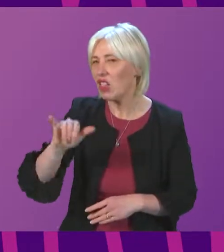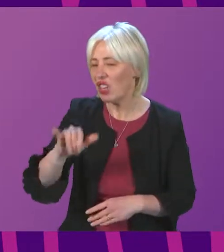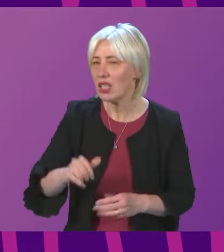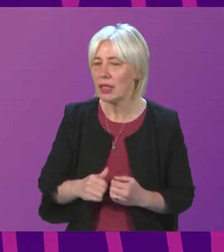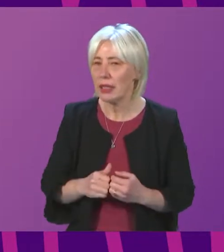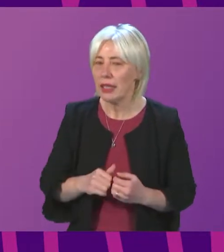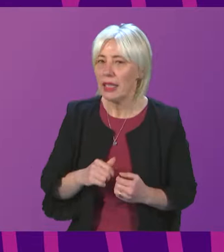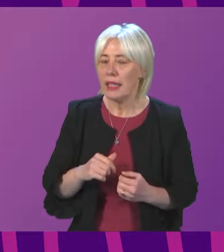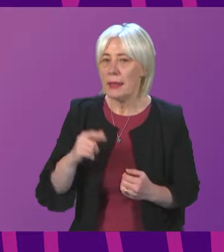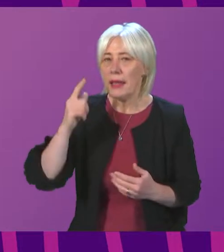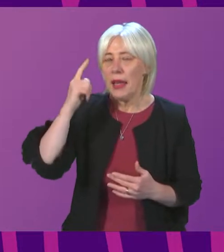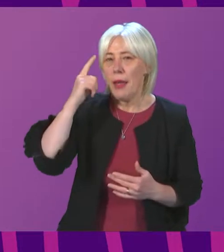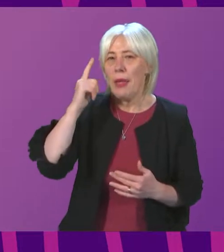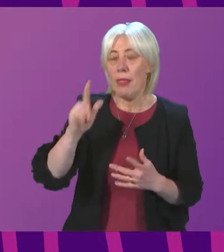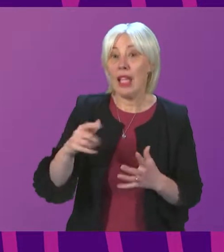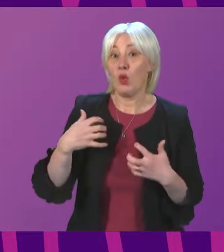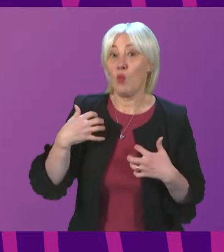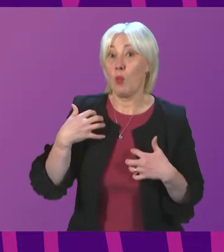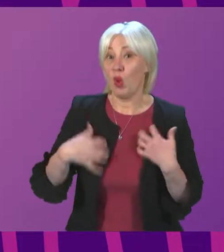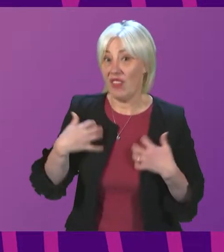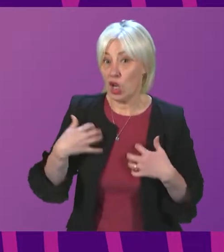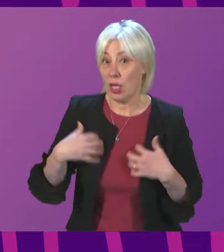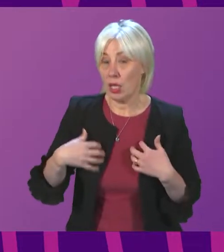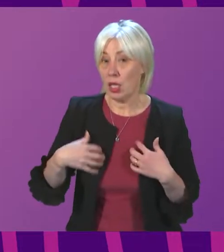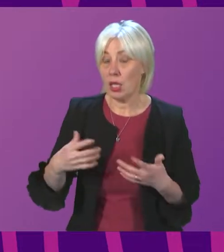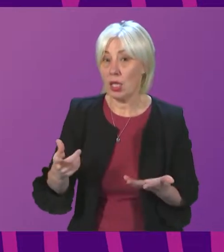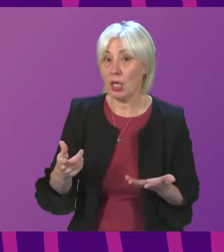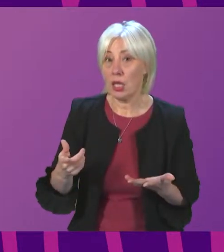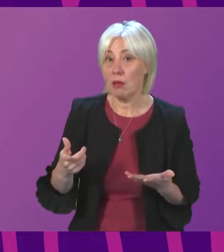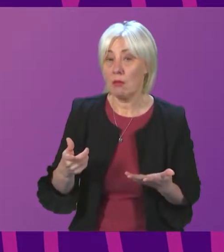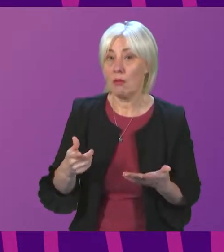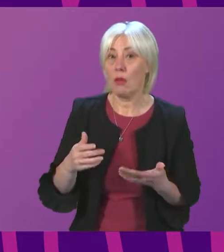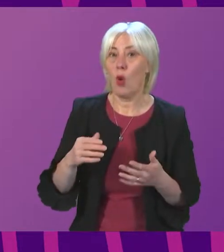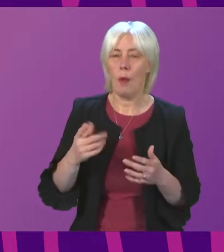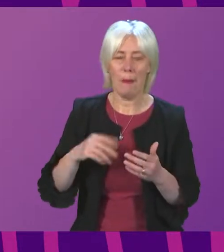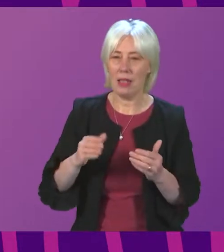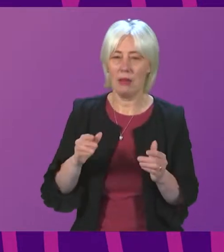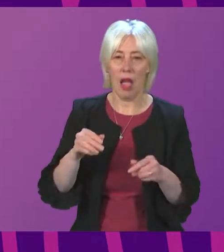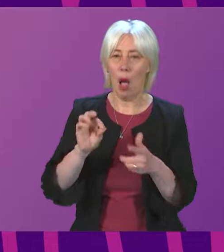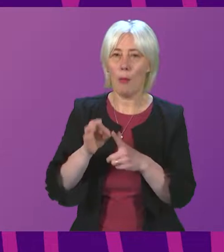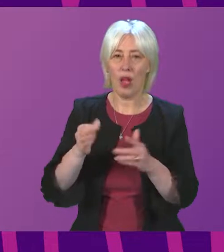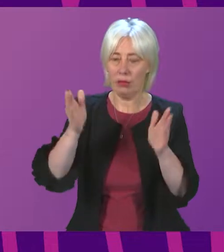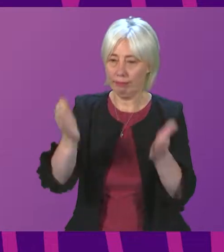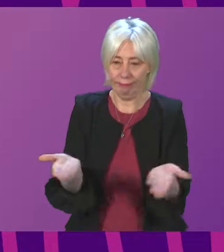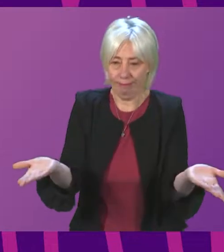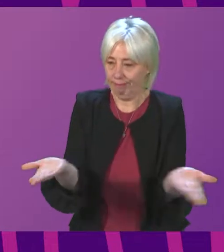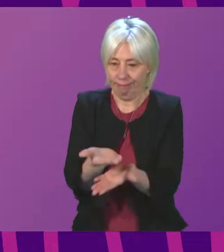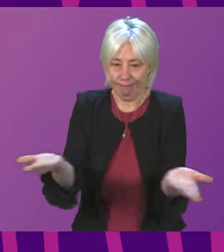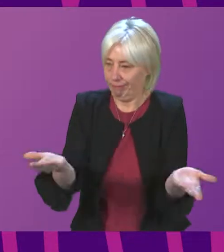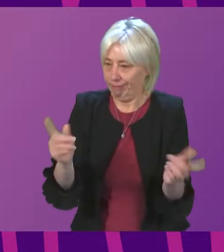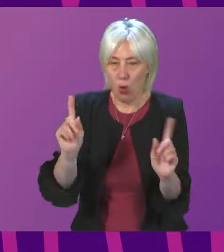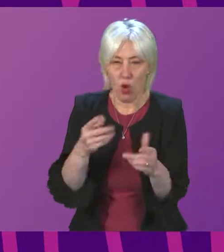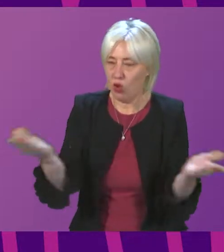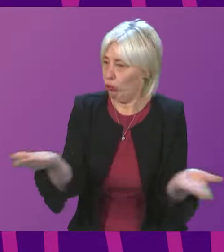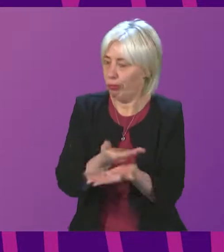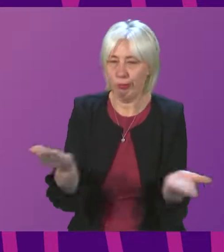motivation. We have got to an impasse where Hiale